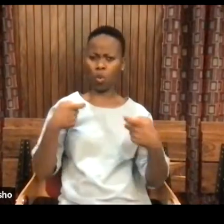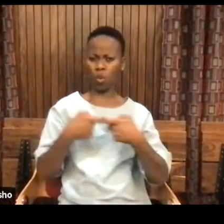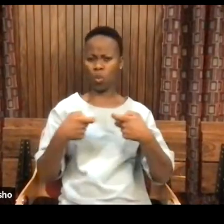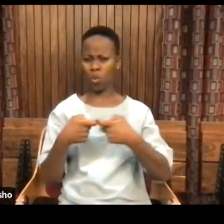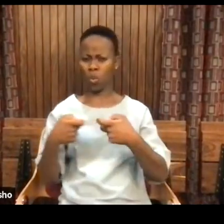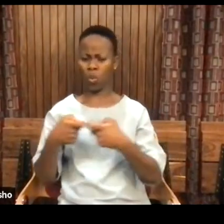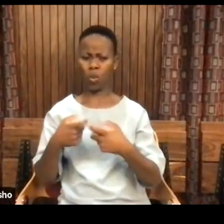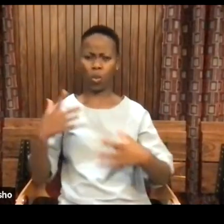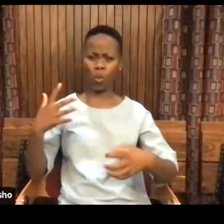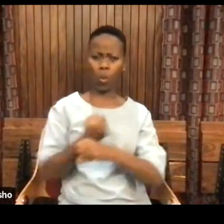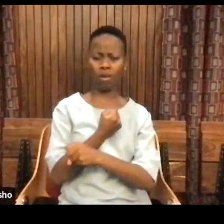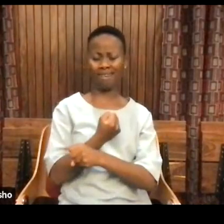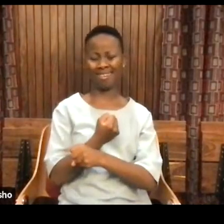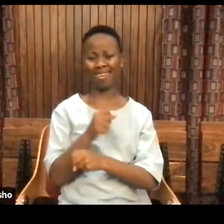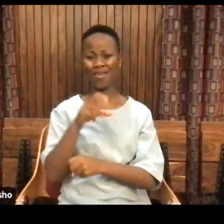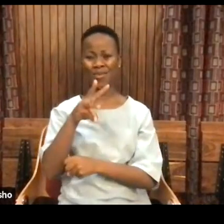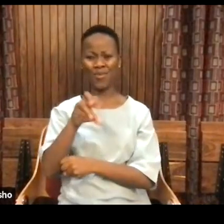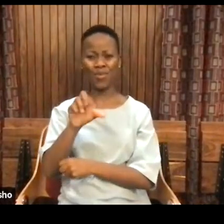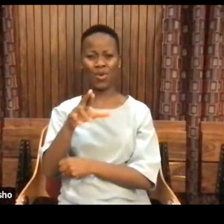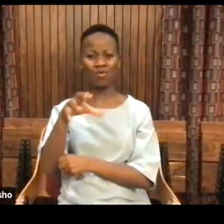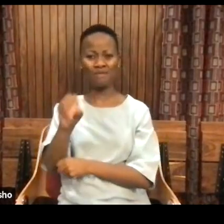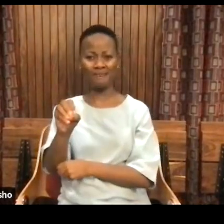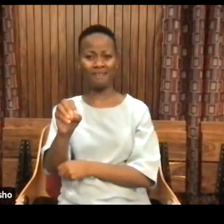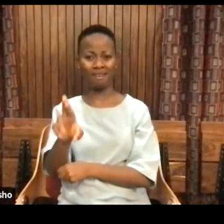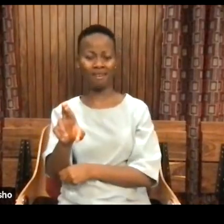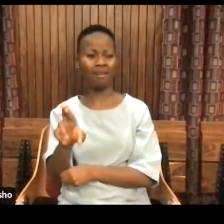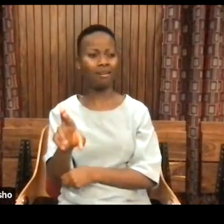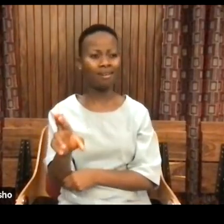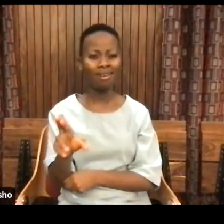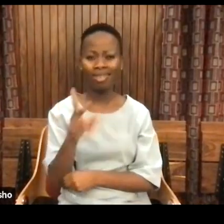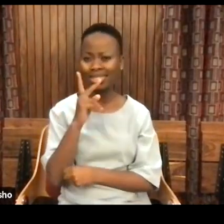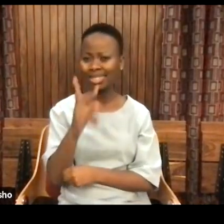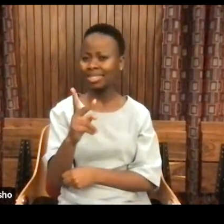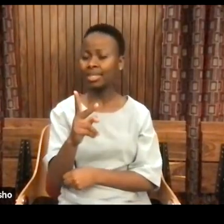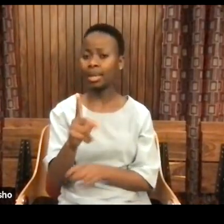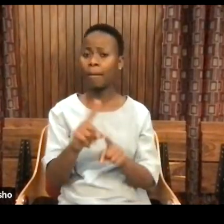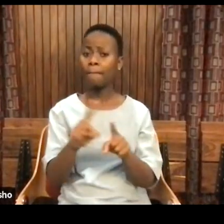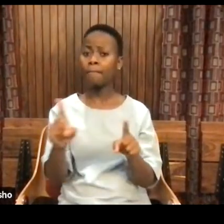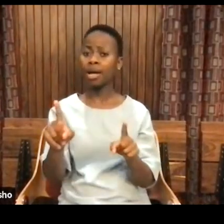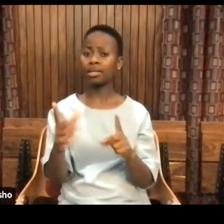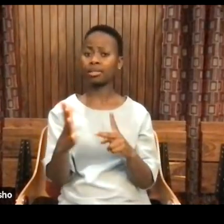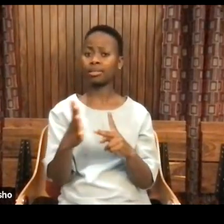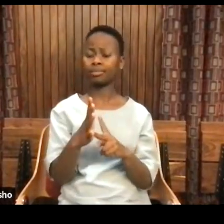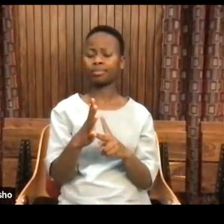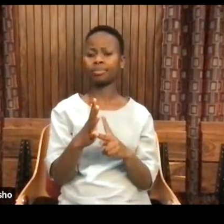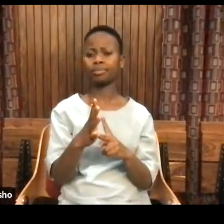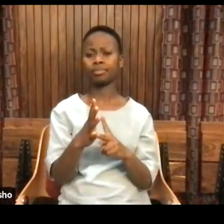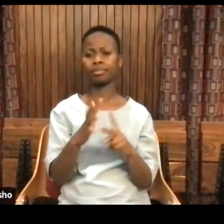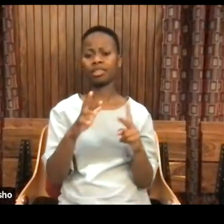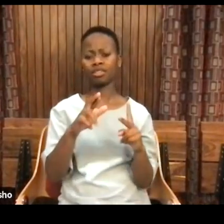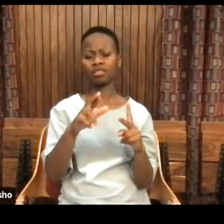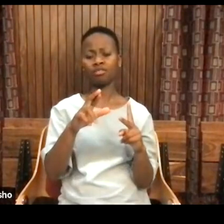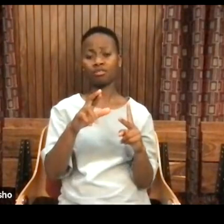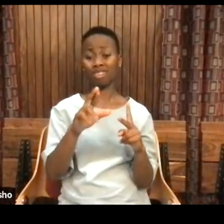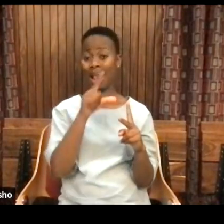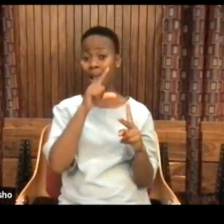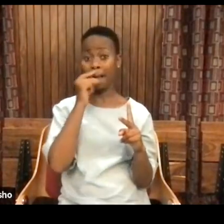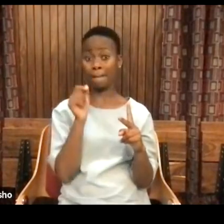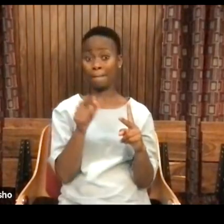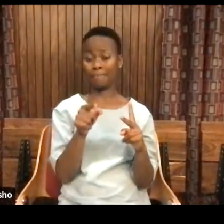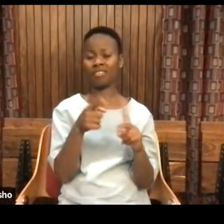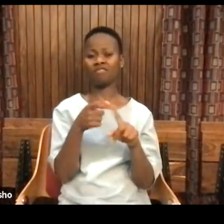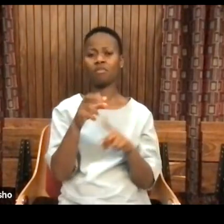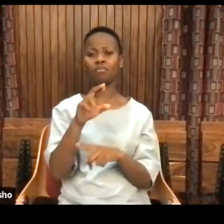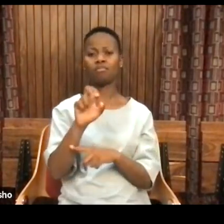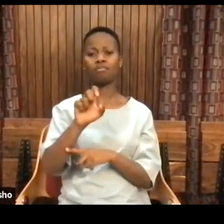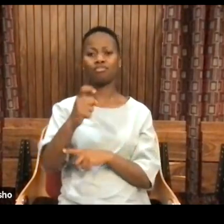Warrior. Victorious warrior. But Ricardo is rather interesting because it's from Rex. And